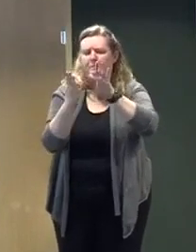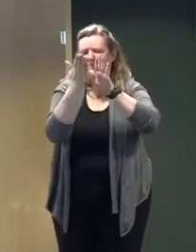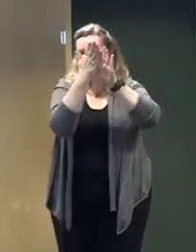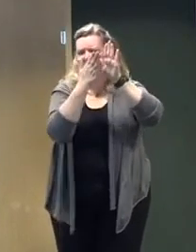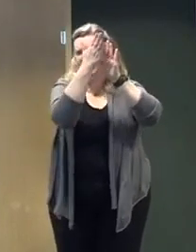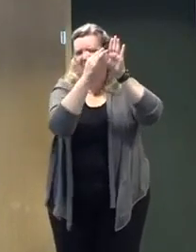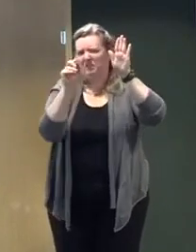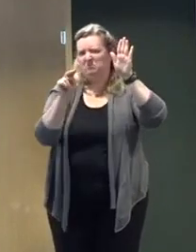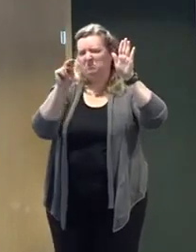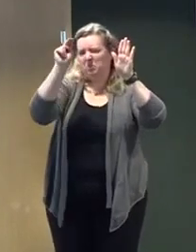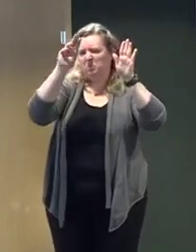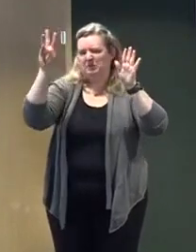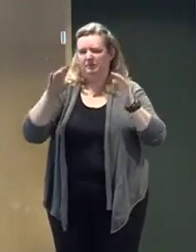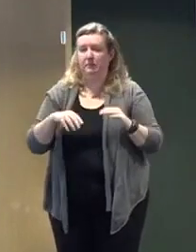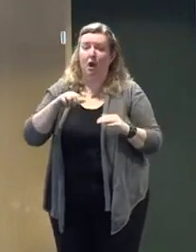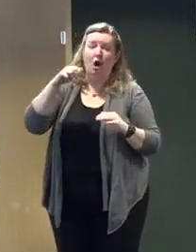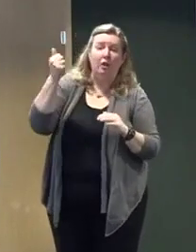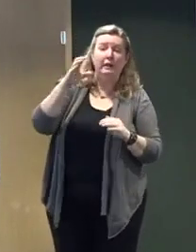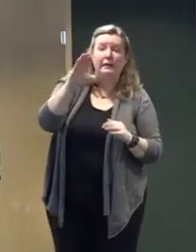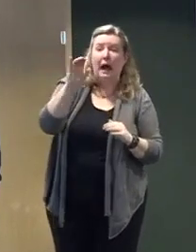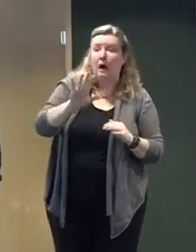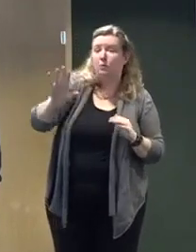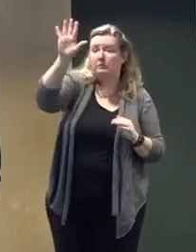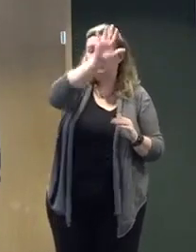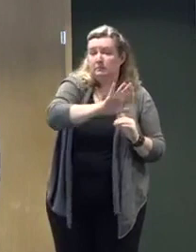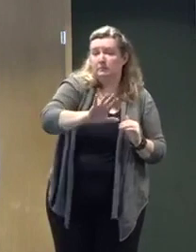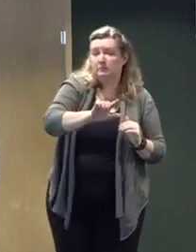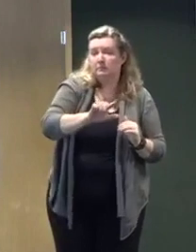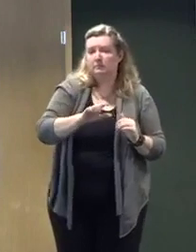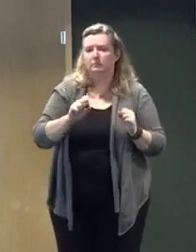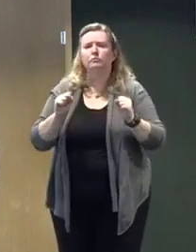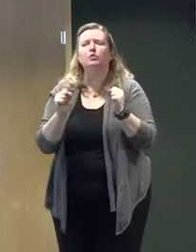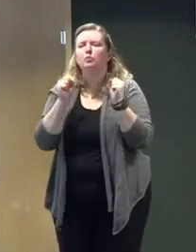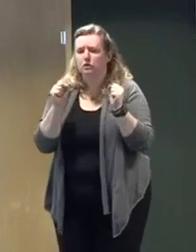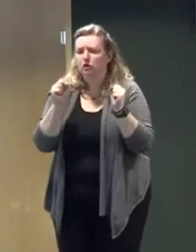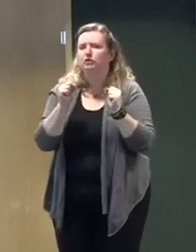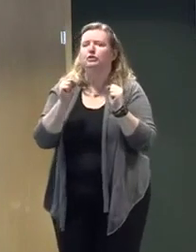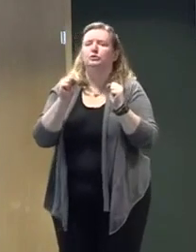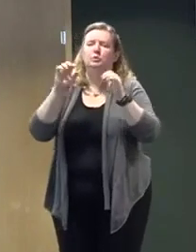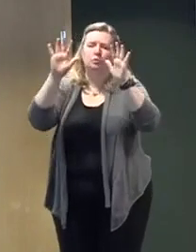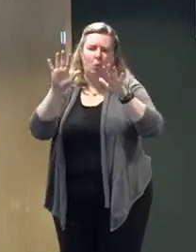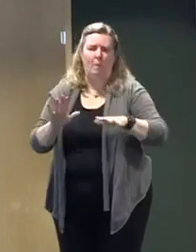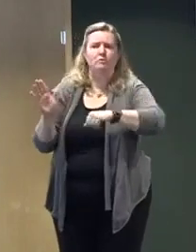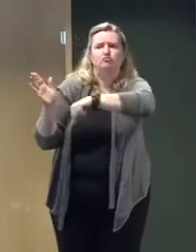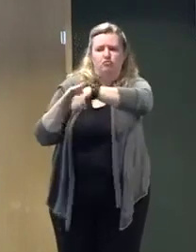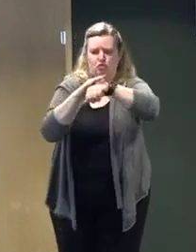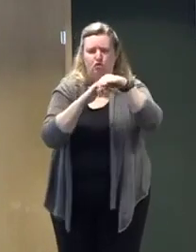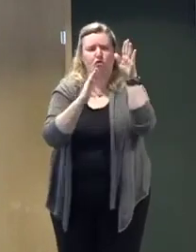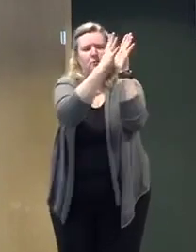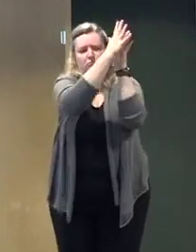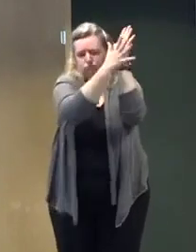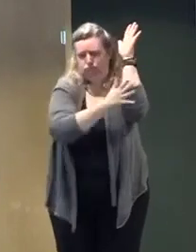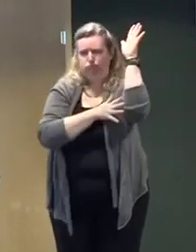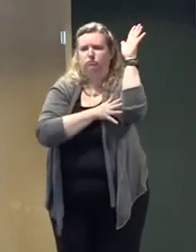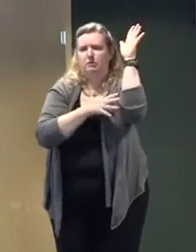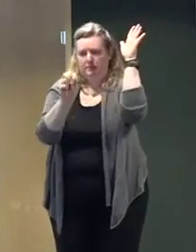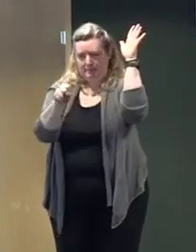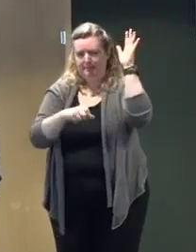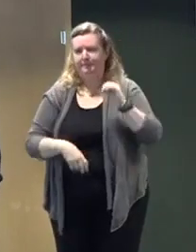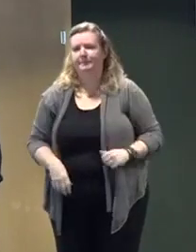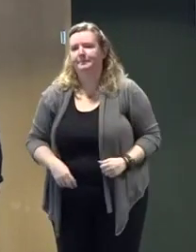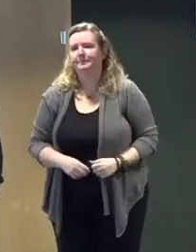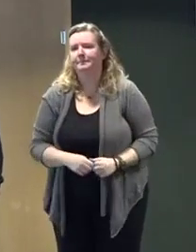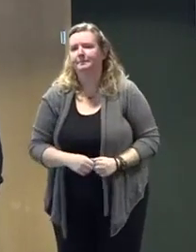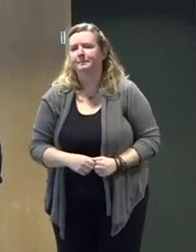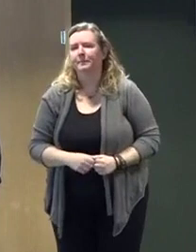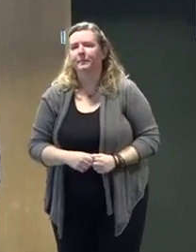of the storm is going to be felt in the